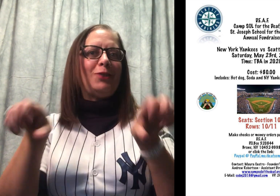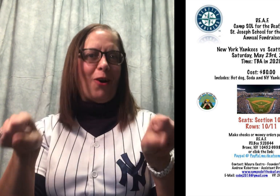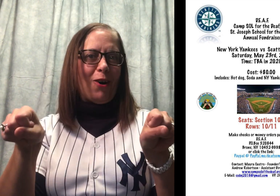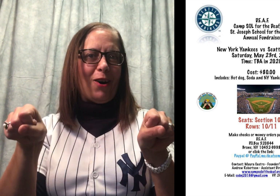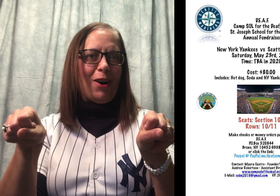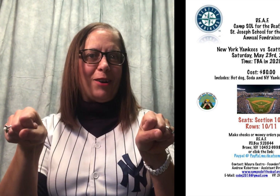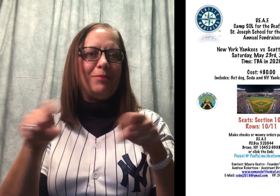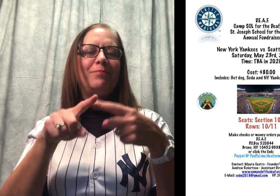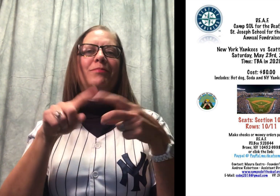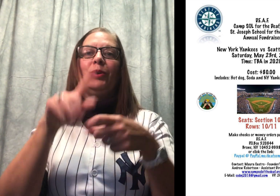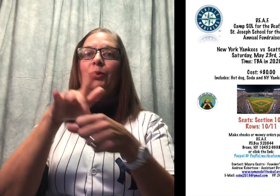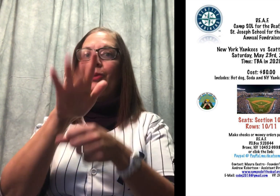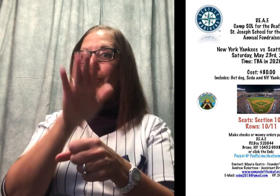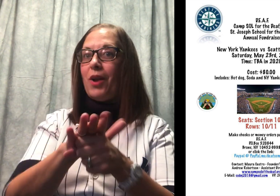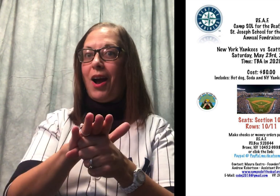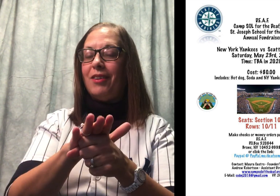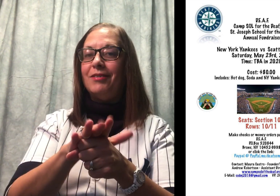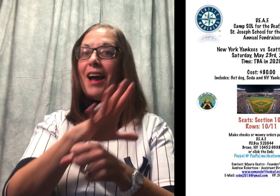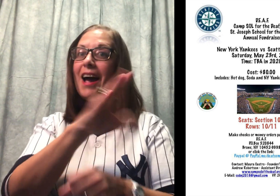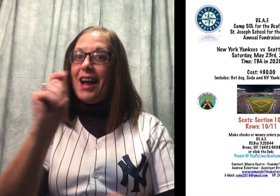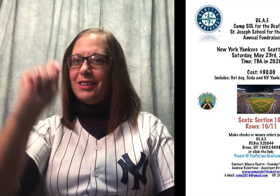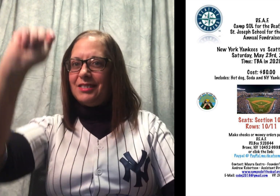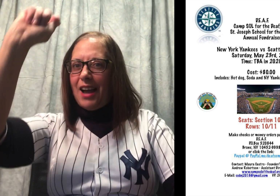Hello. Hello.